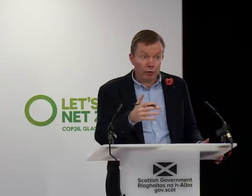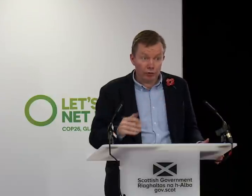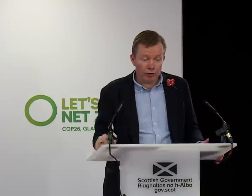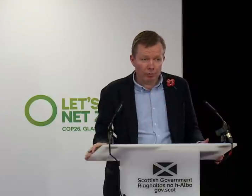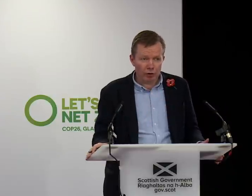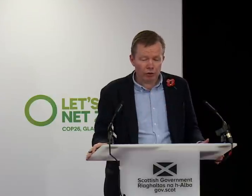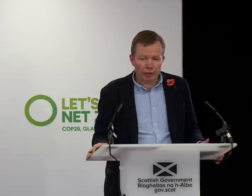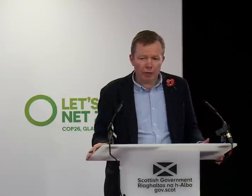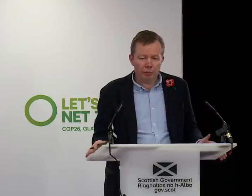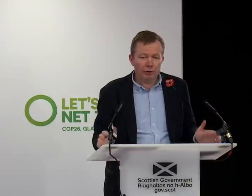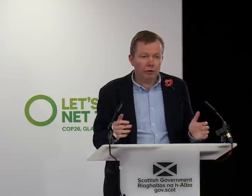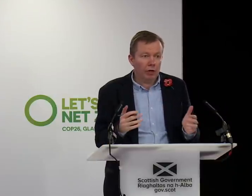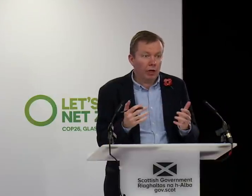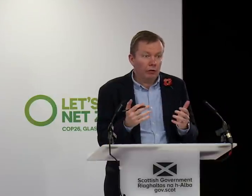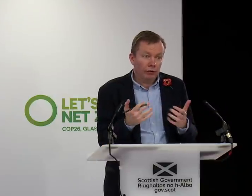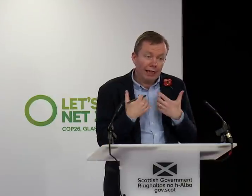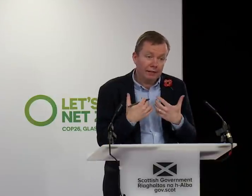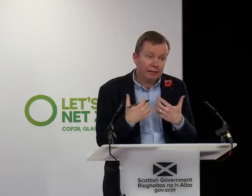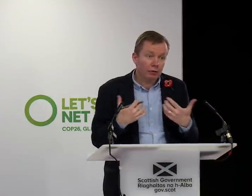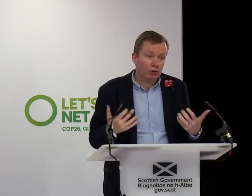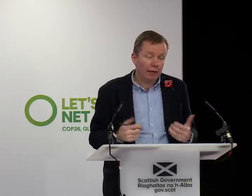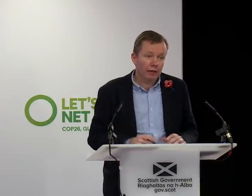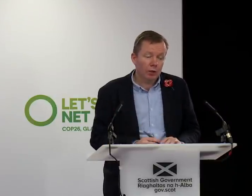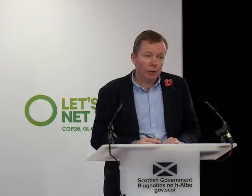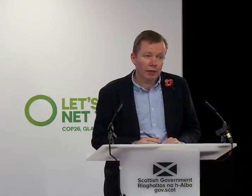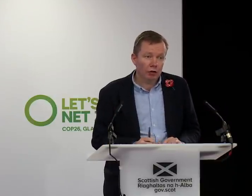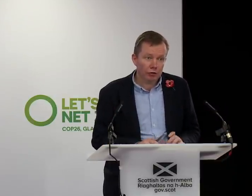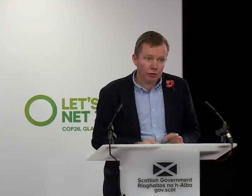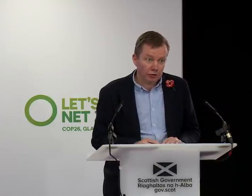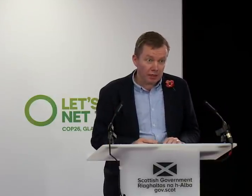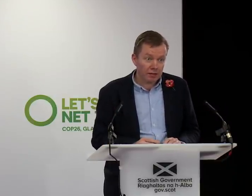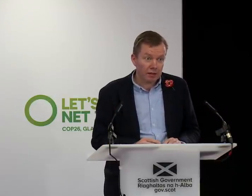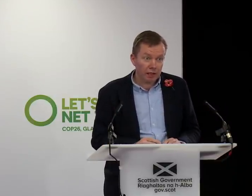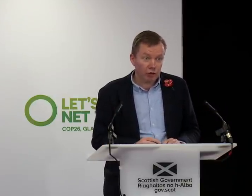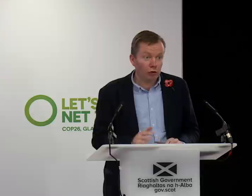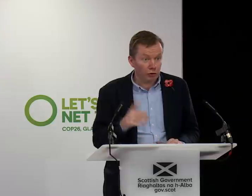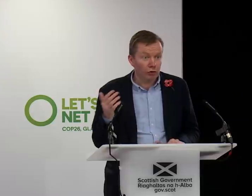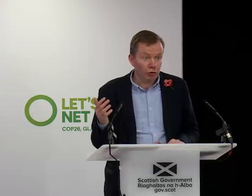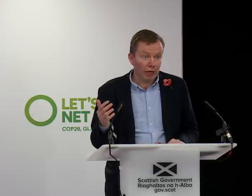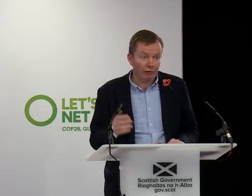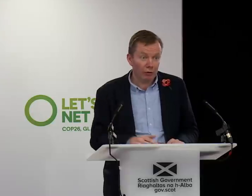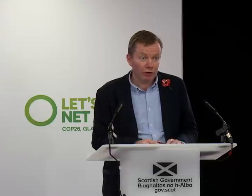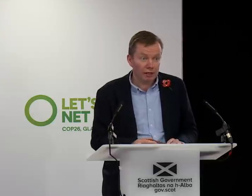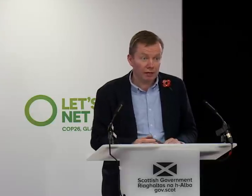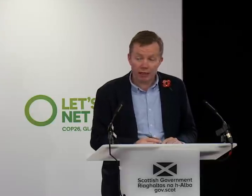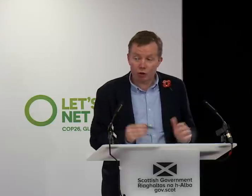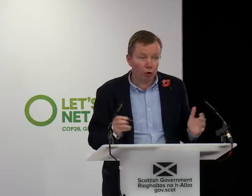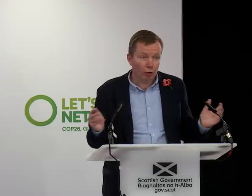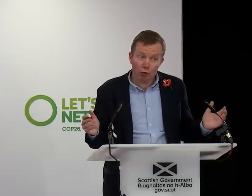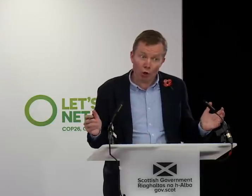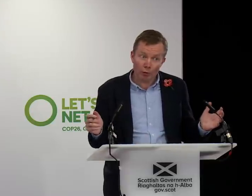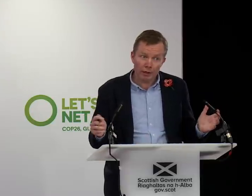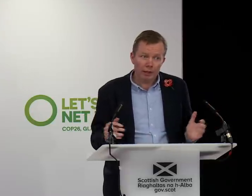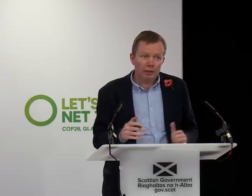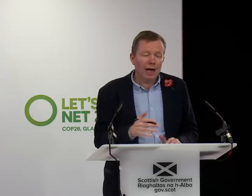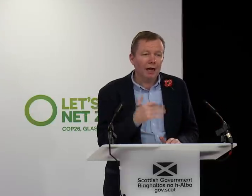without the numbers going up. The reality is, I would rather we had 100 cases a day in Scotland than two and a half thousand cases a day, COP